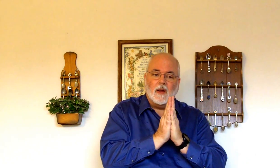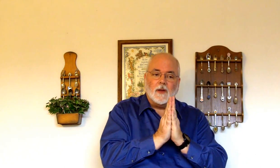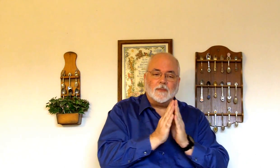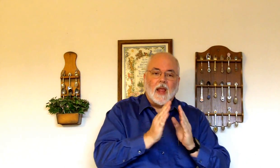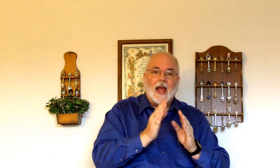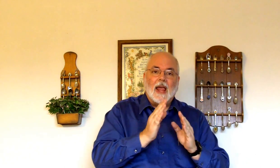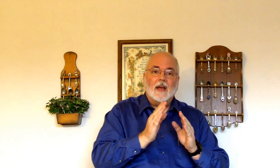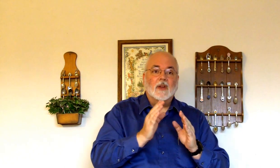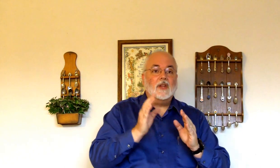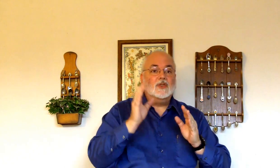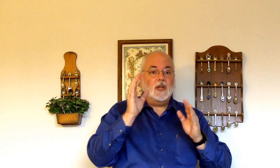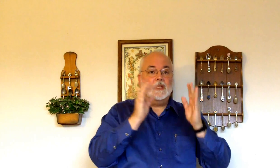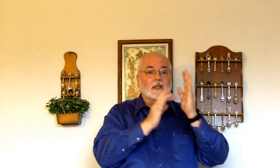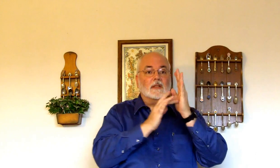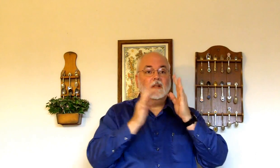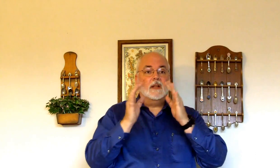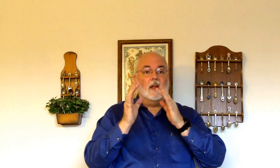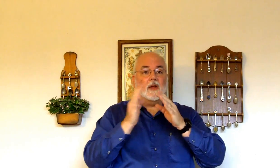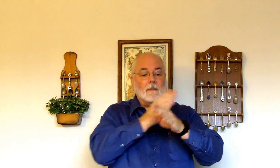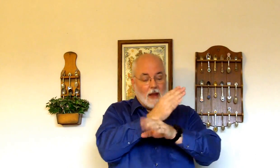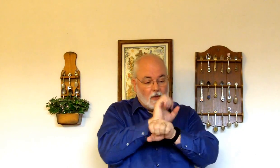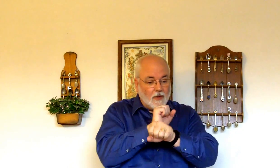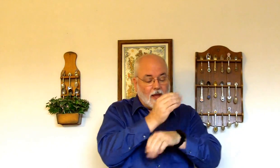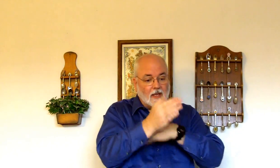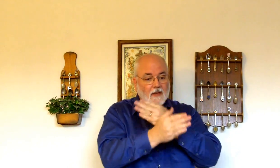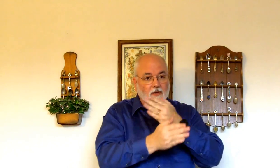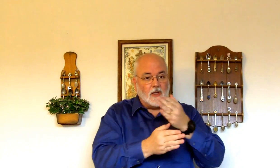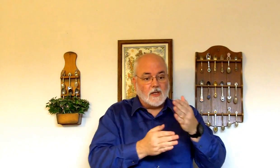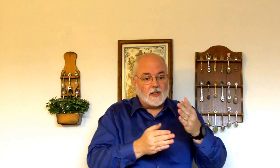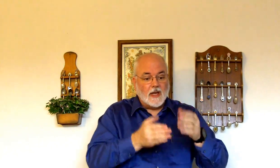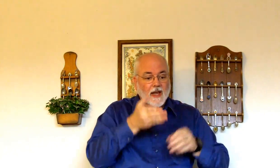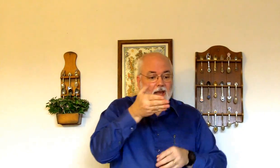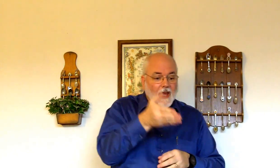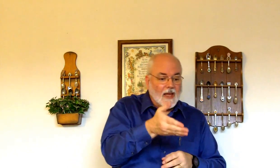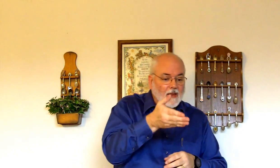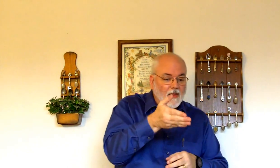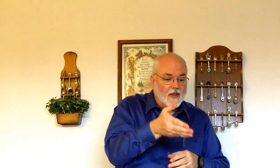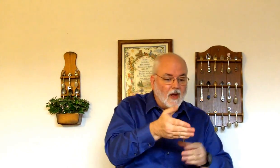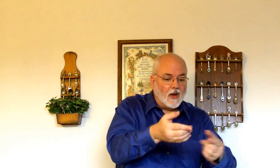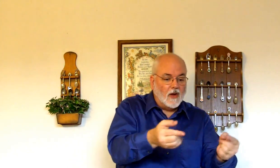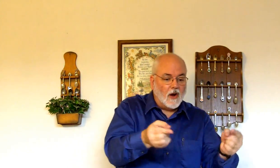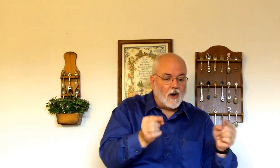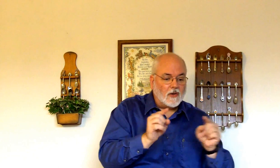I have Jesus. Okay. Bound the hands of Jesus in the garden